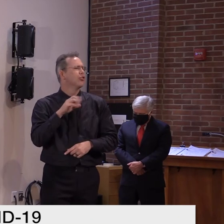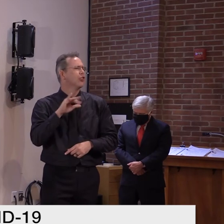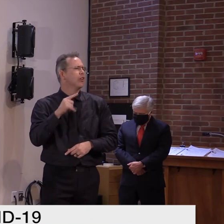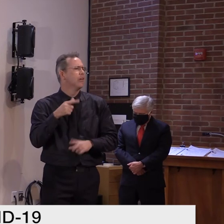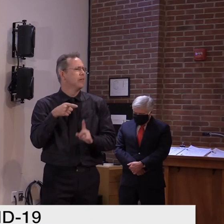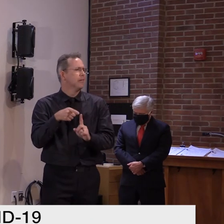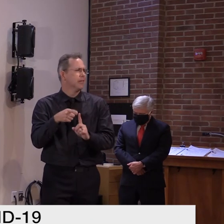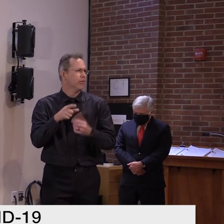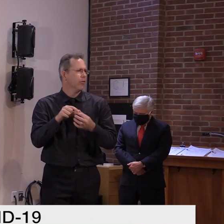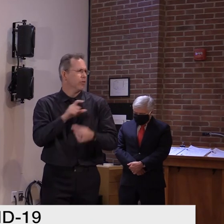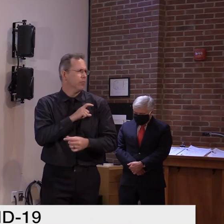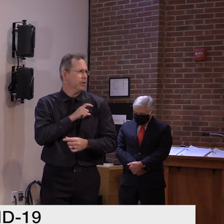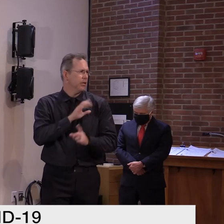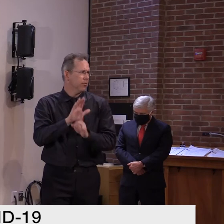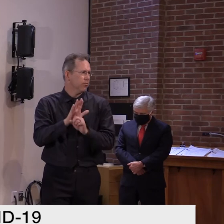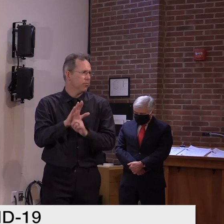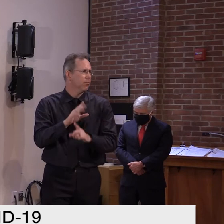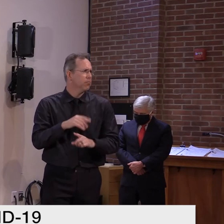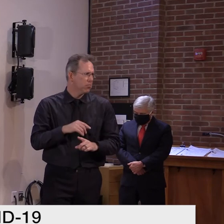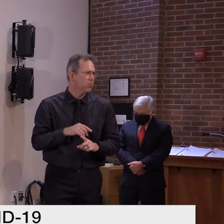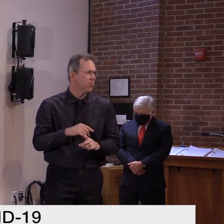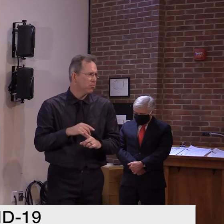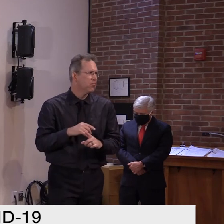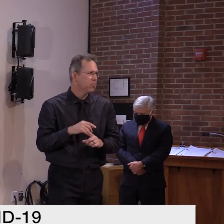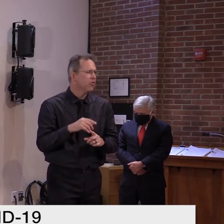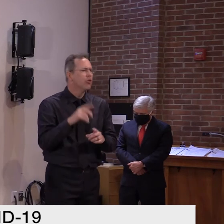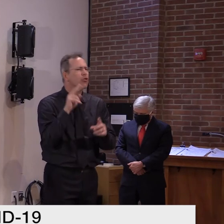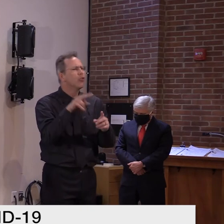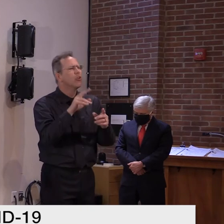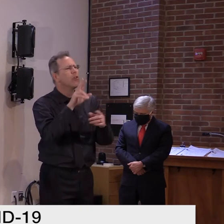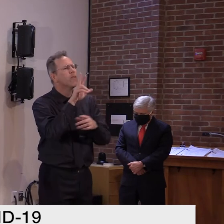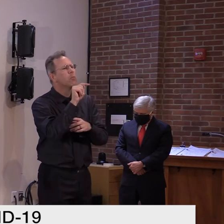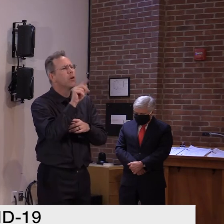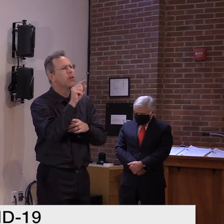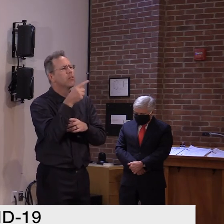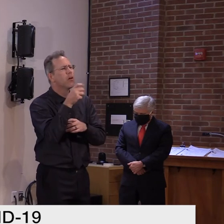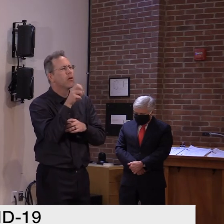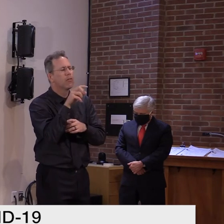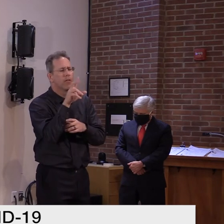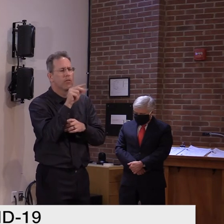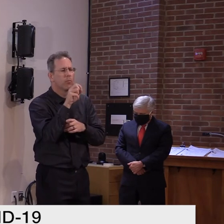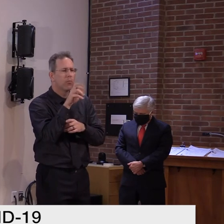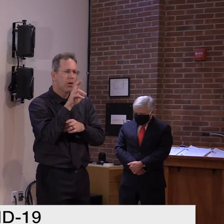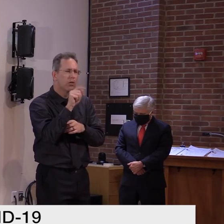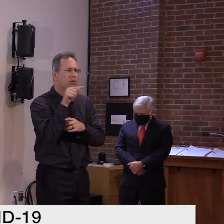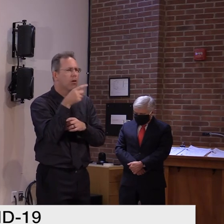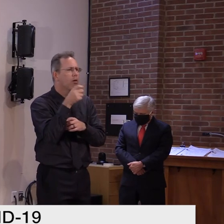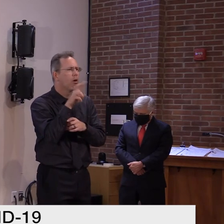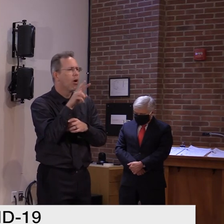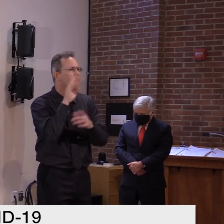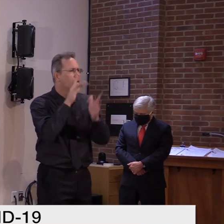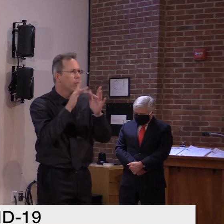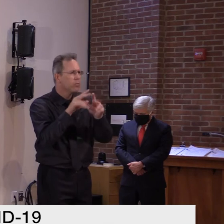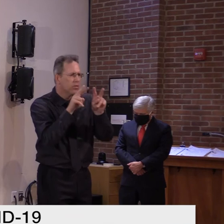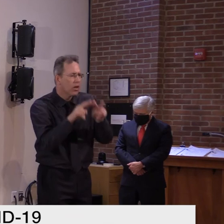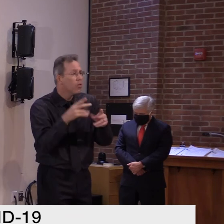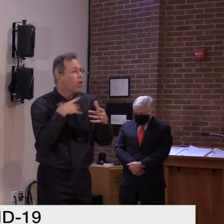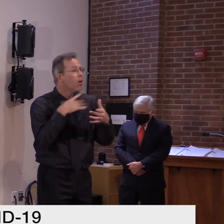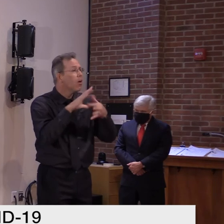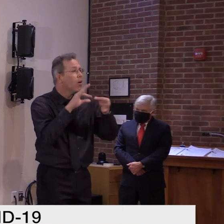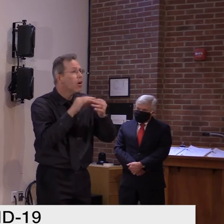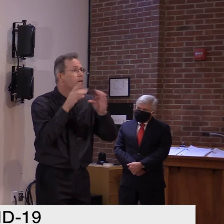modernization, you can review some existing drafts of new work, and there are feedback tools available for all Vermonters there.